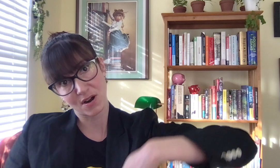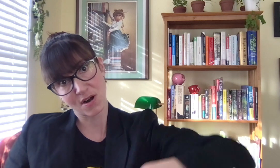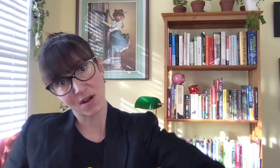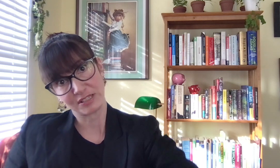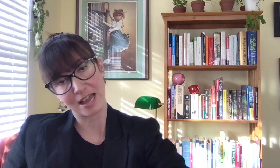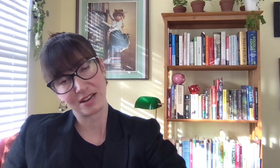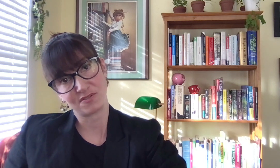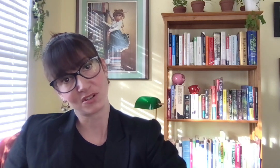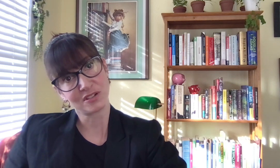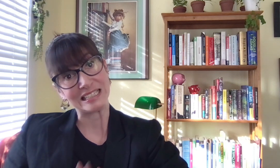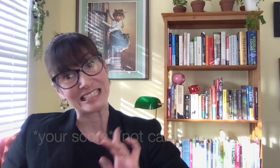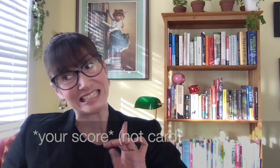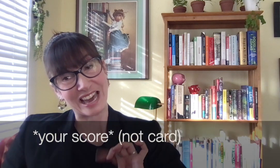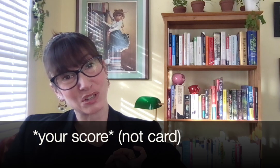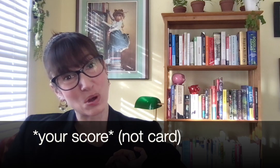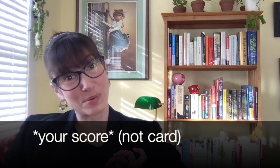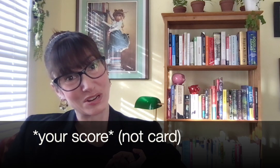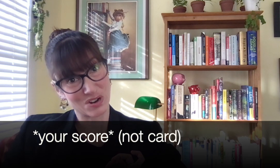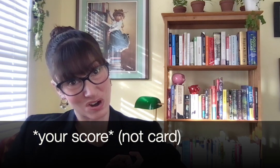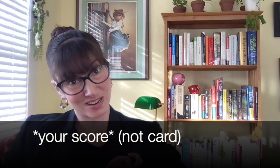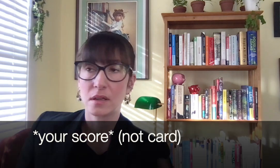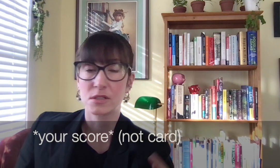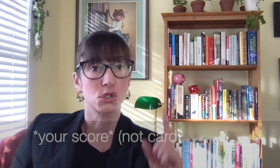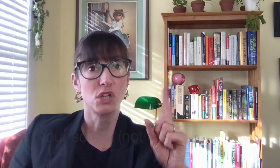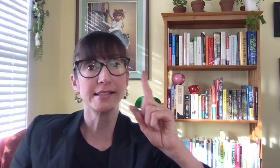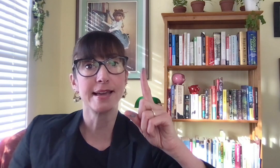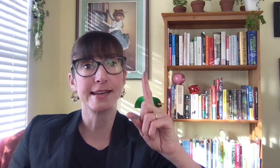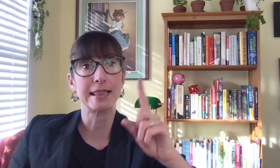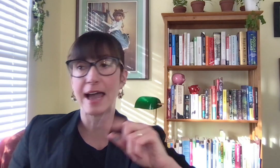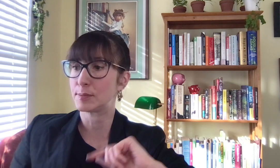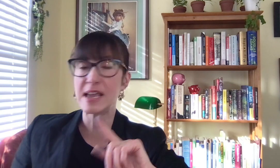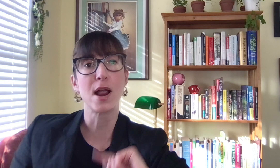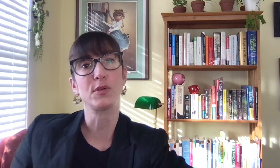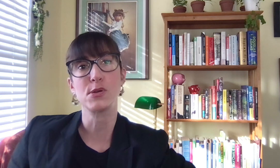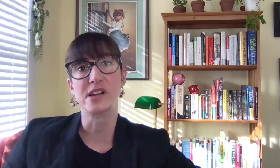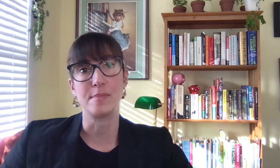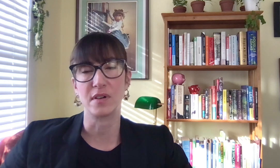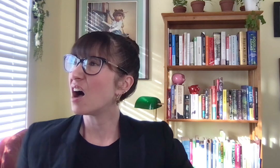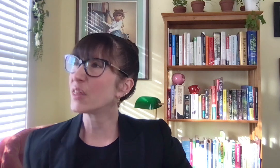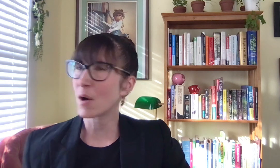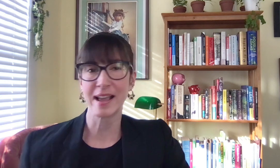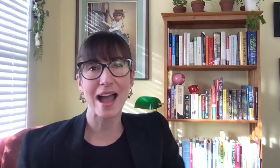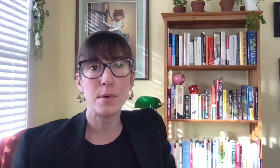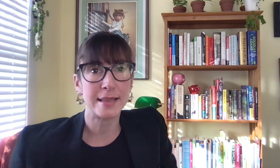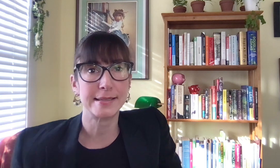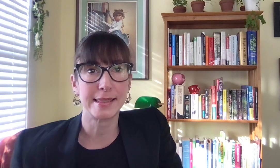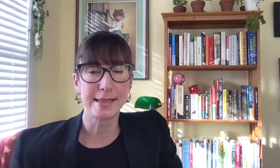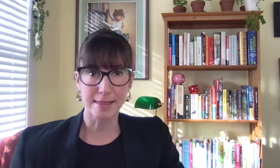card on time and in full, that'll show up on your card. So just like in class, be careful who you copy from. Although I would like to think that the